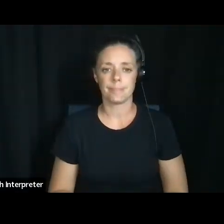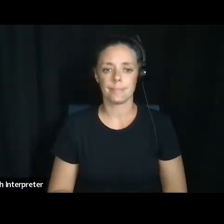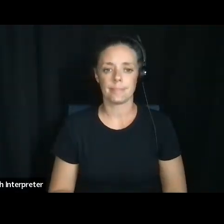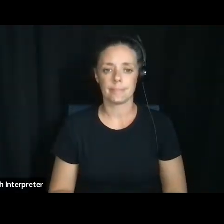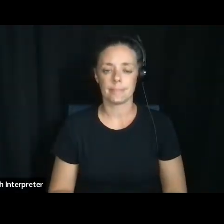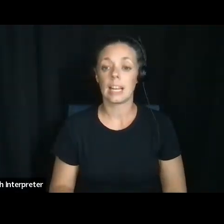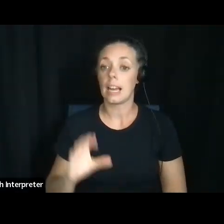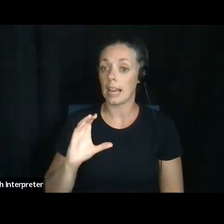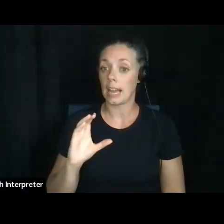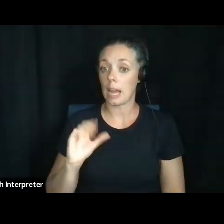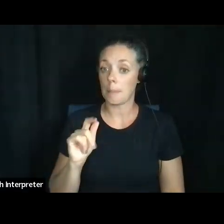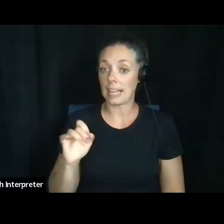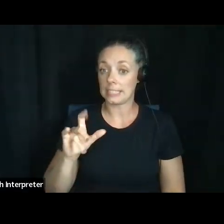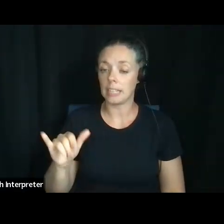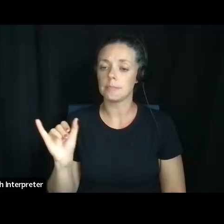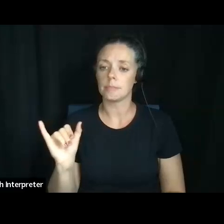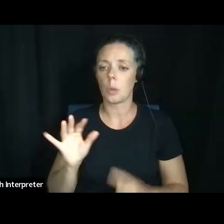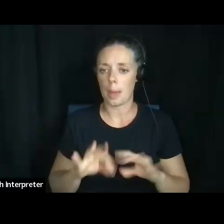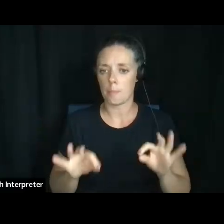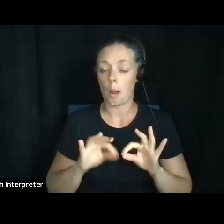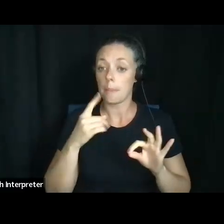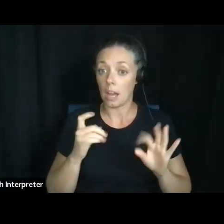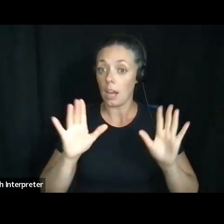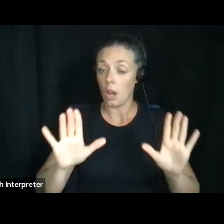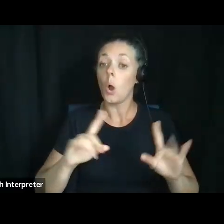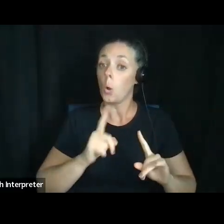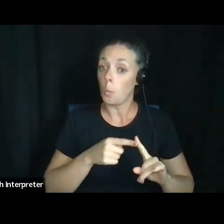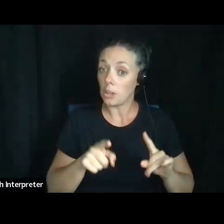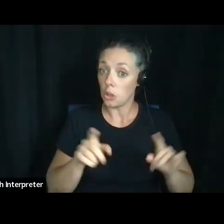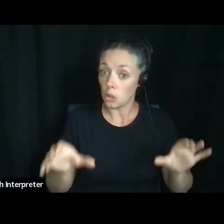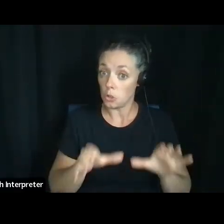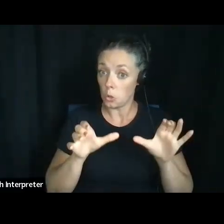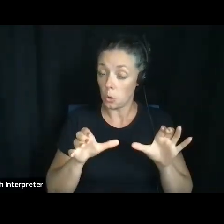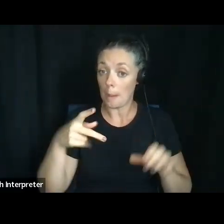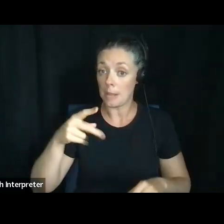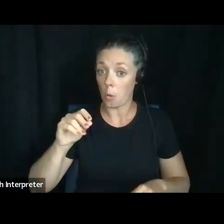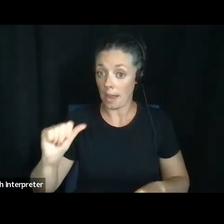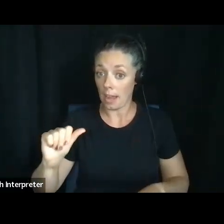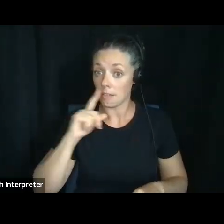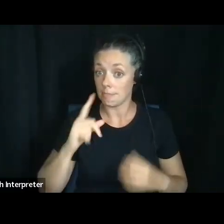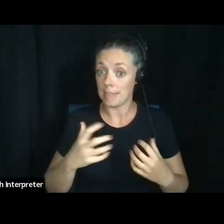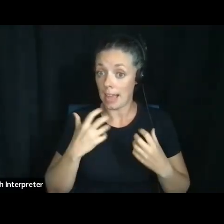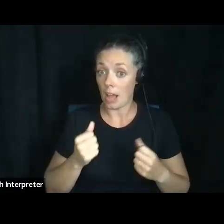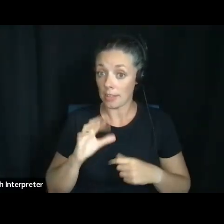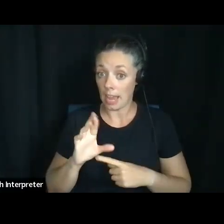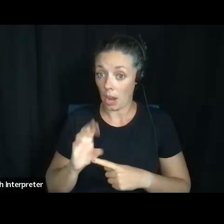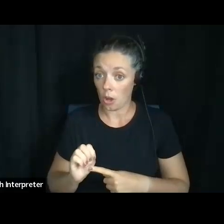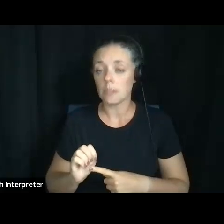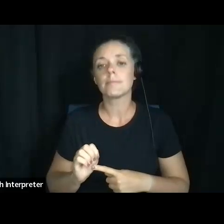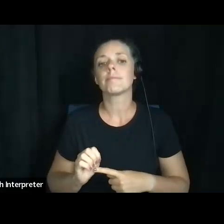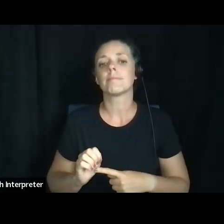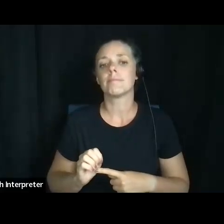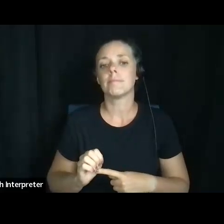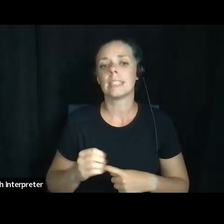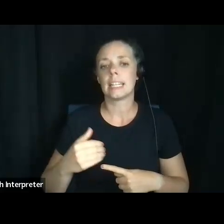Capacity is also important because when you're doing a power of attorney or healthcare, um, it's what's called a